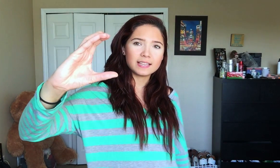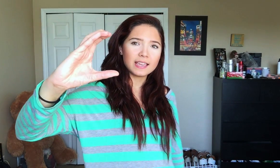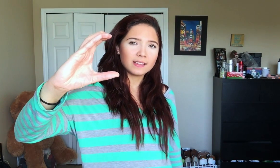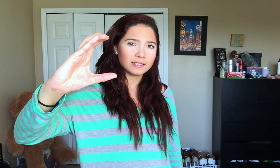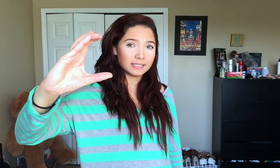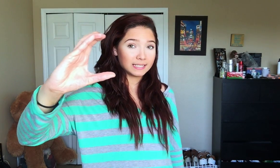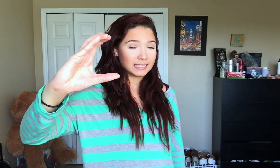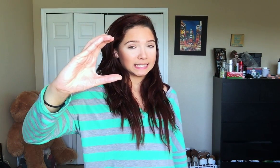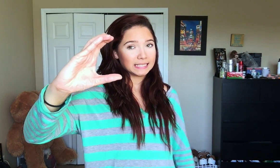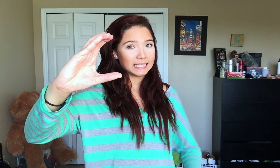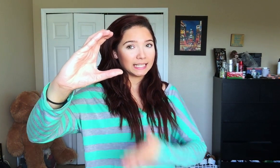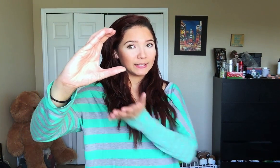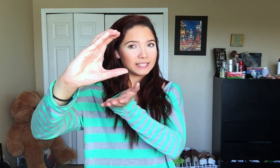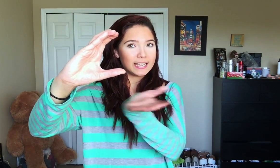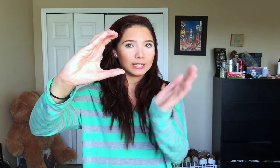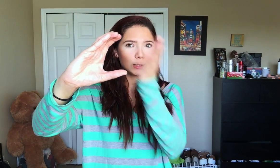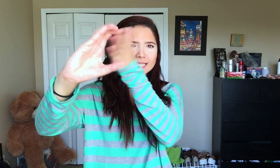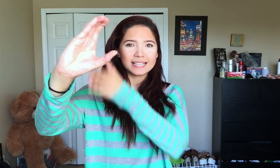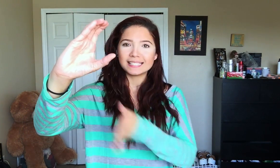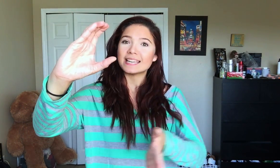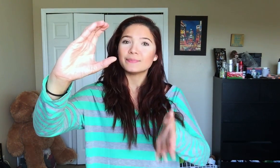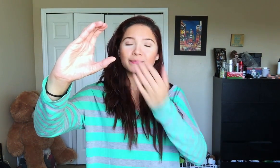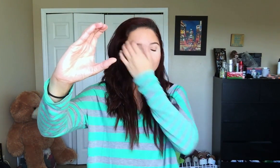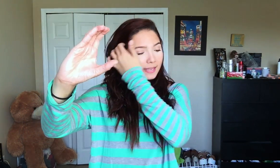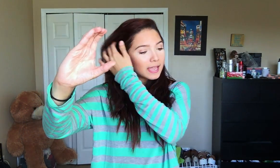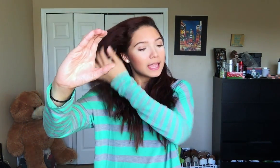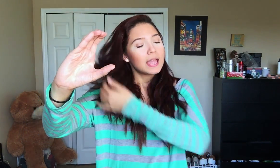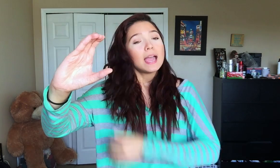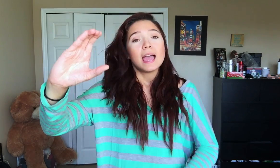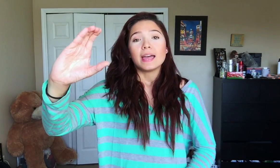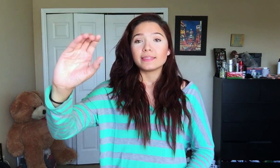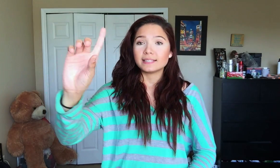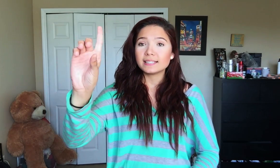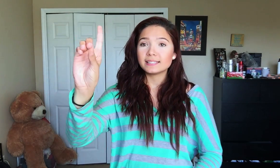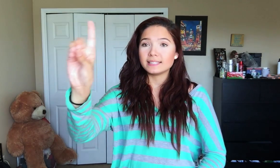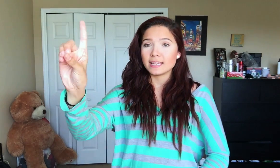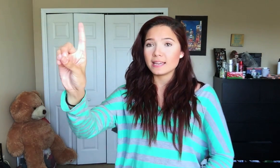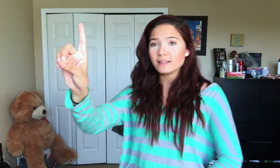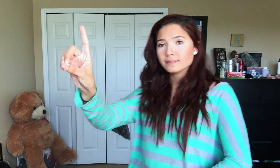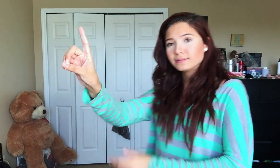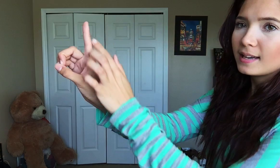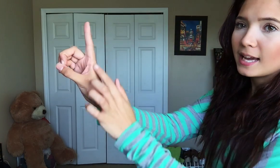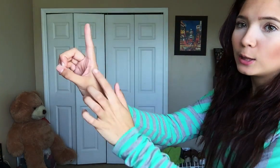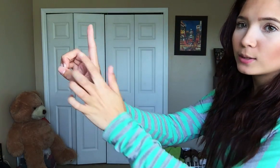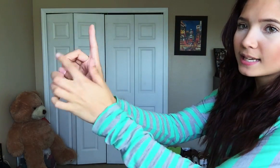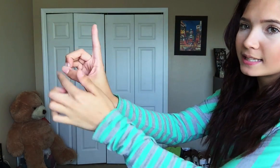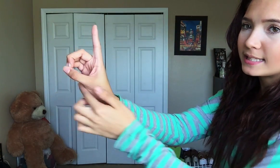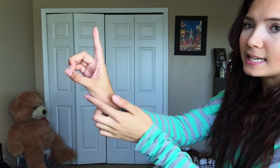C the letter C it looks like a C this is D it looks like a D